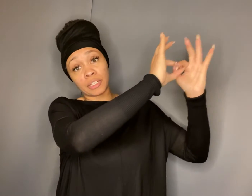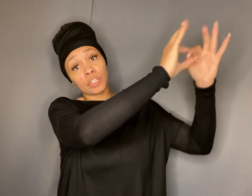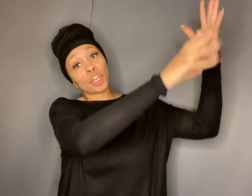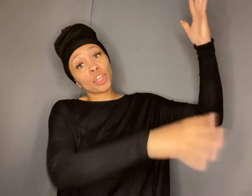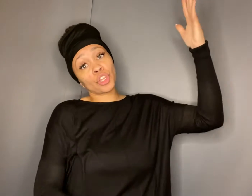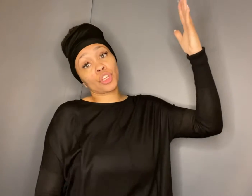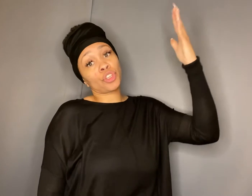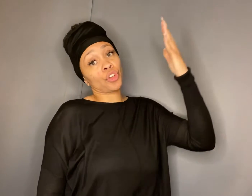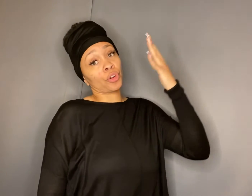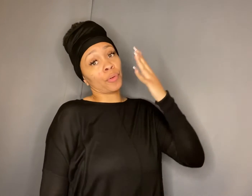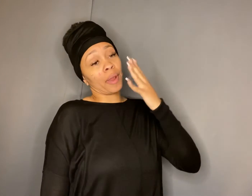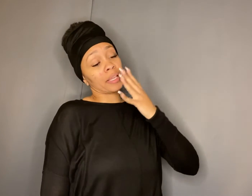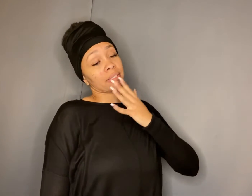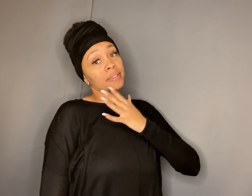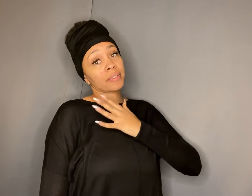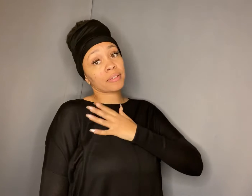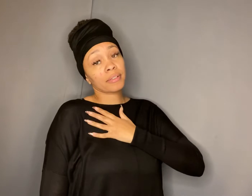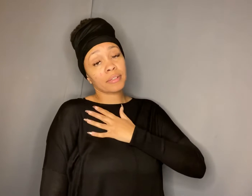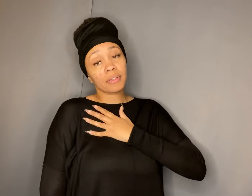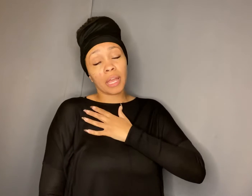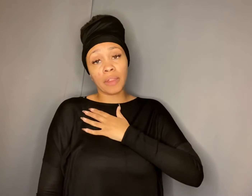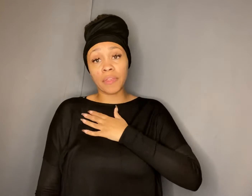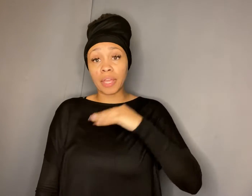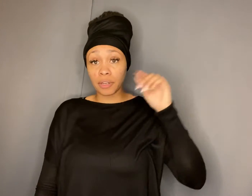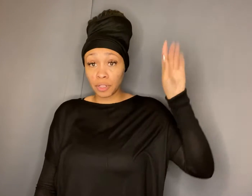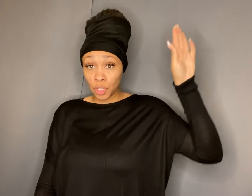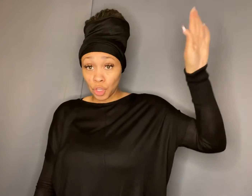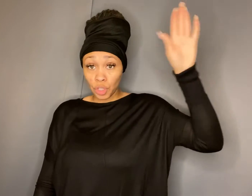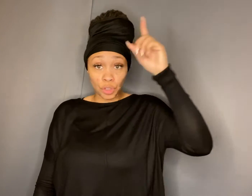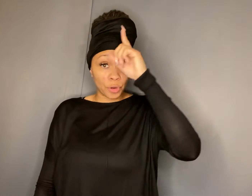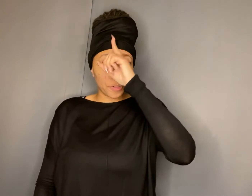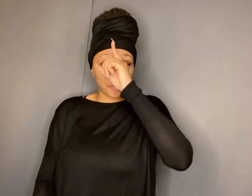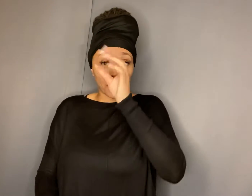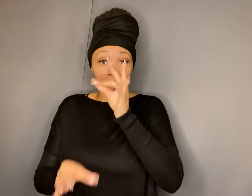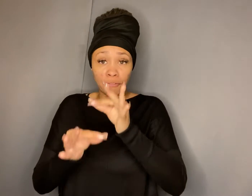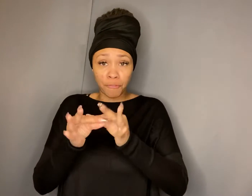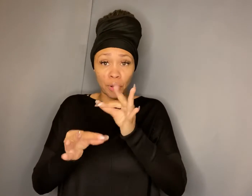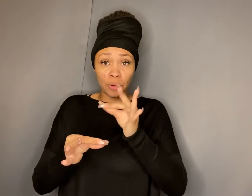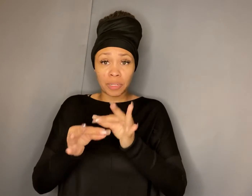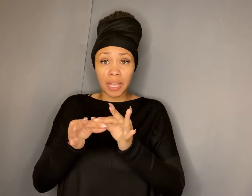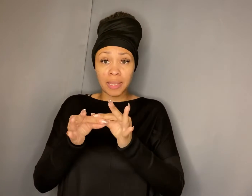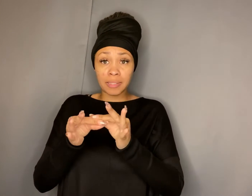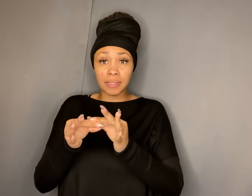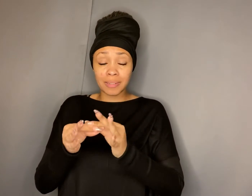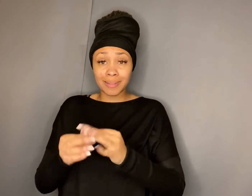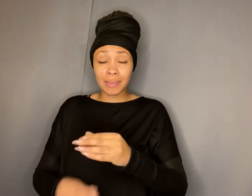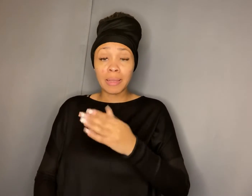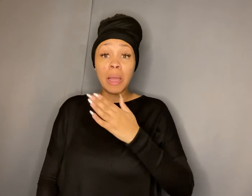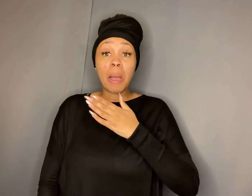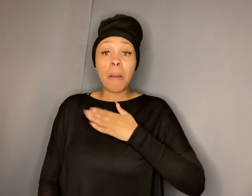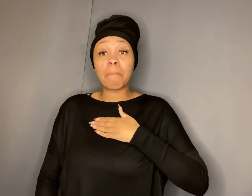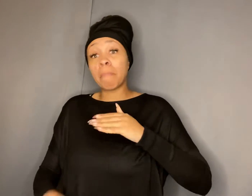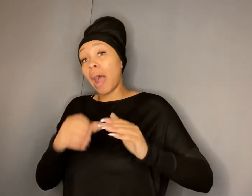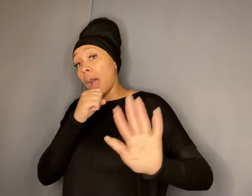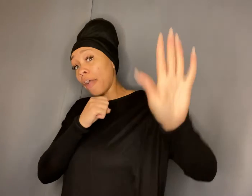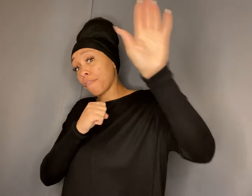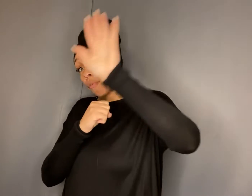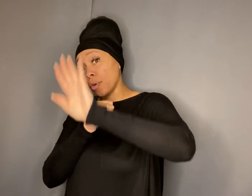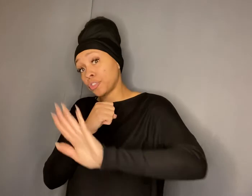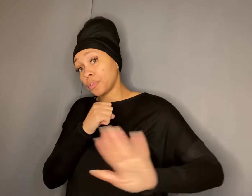your grace and then your faithfulness my fortress